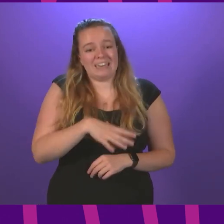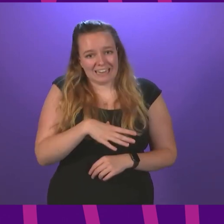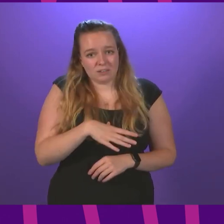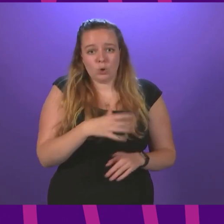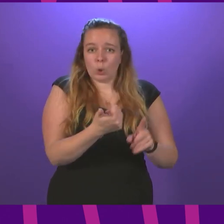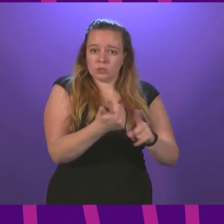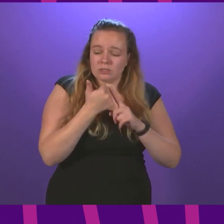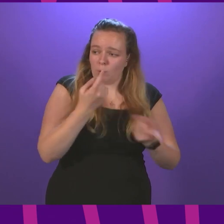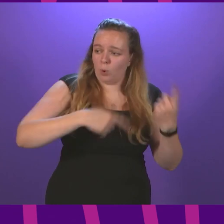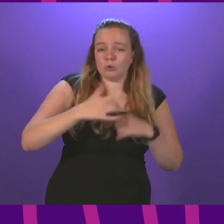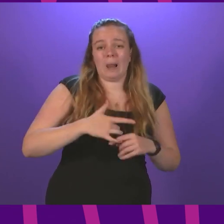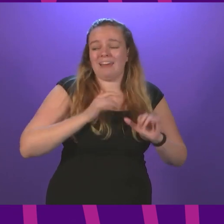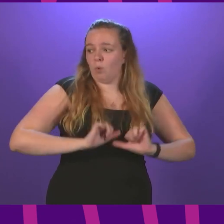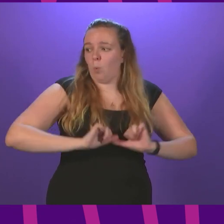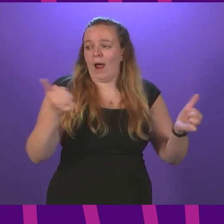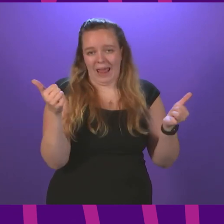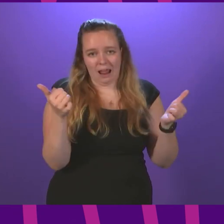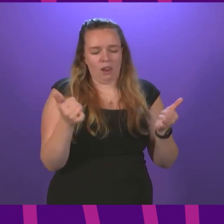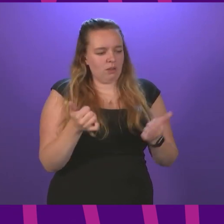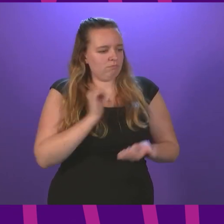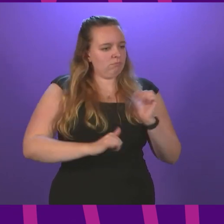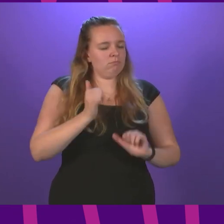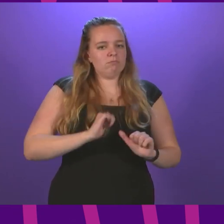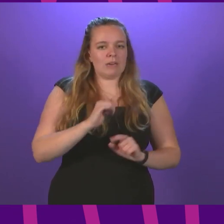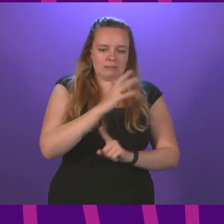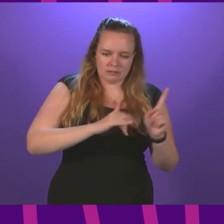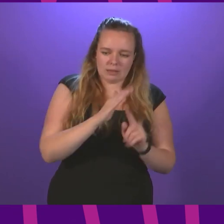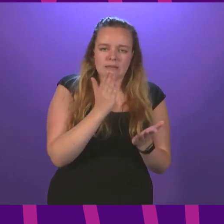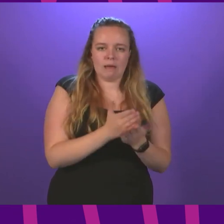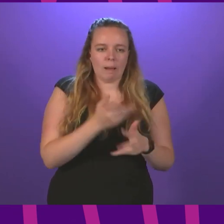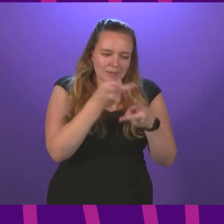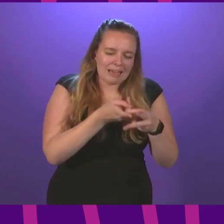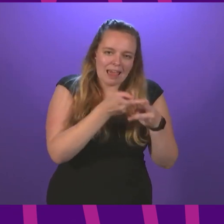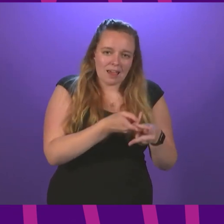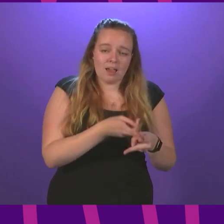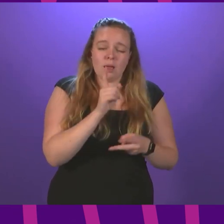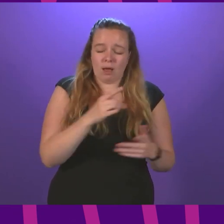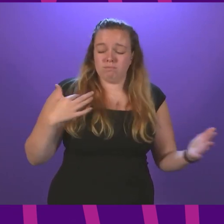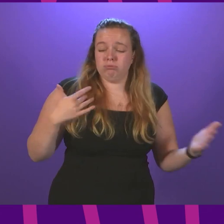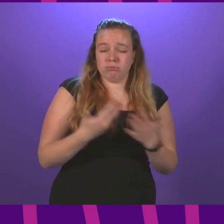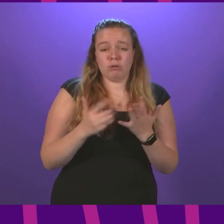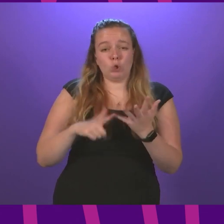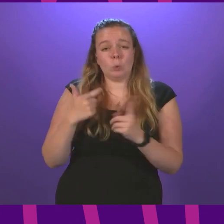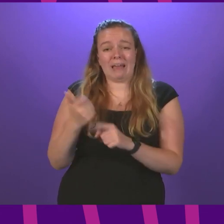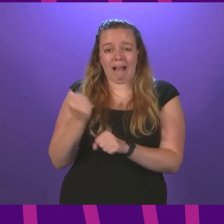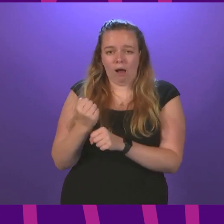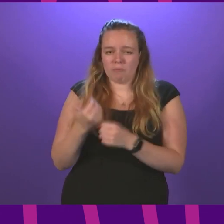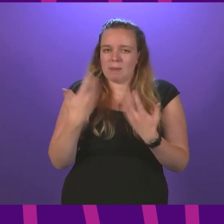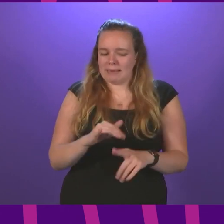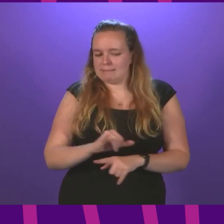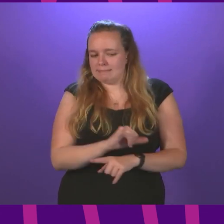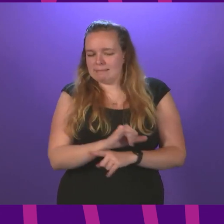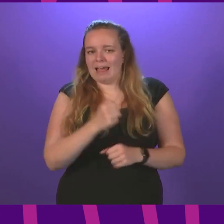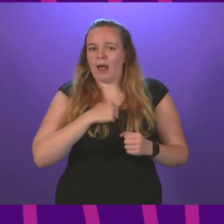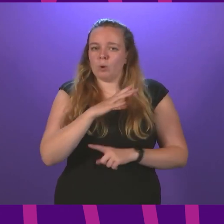support all of us to live well, with dignity, in a society that cares. But for too long, UK governments have undermined our social